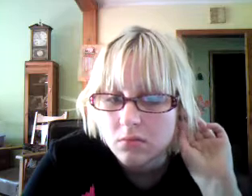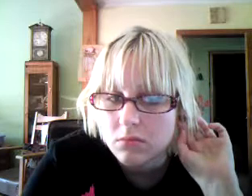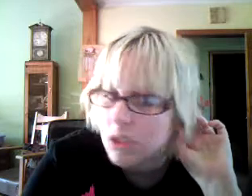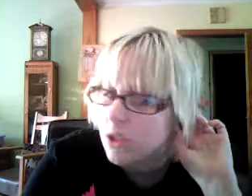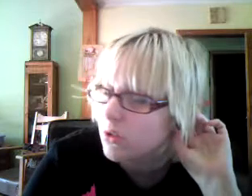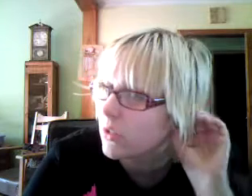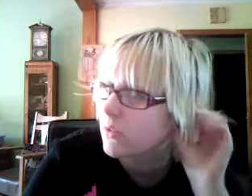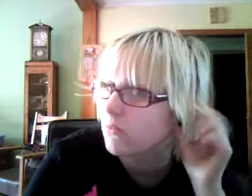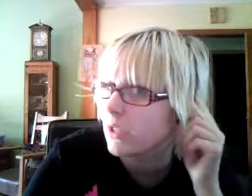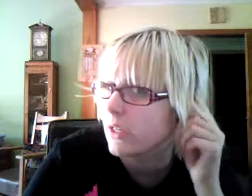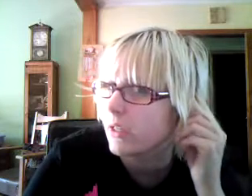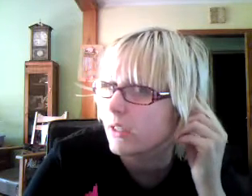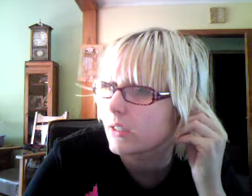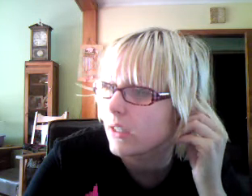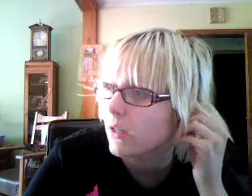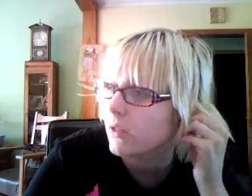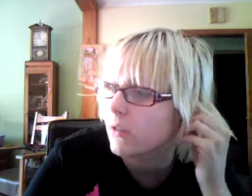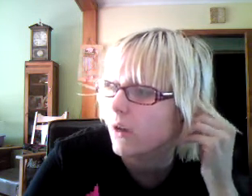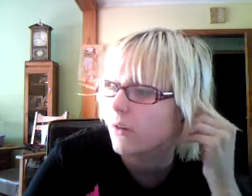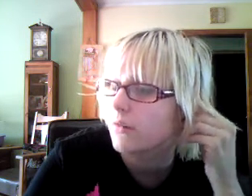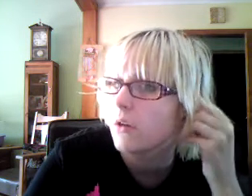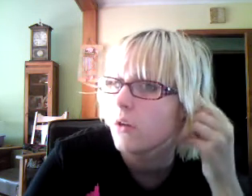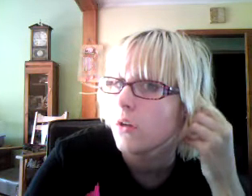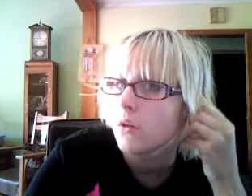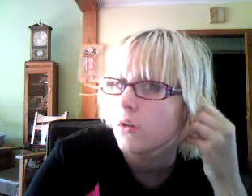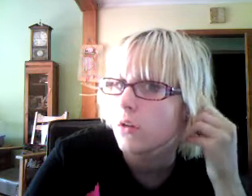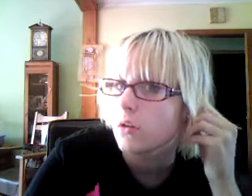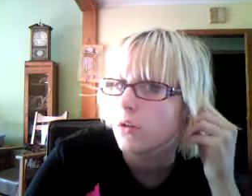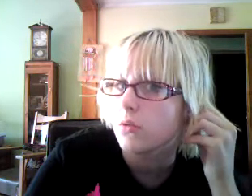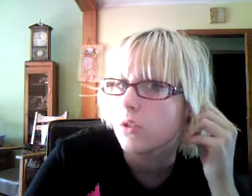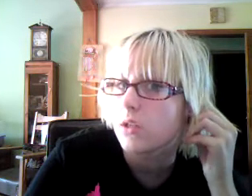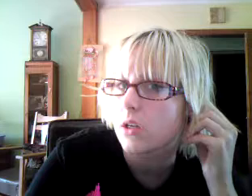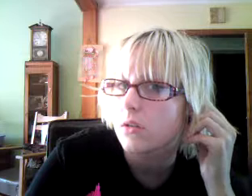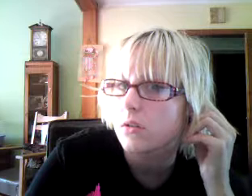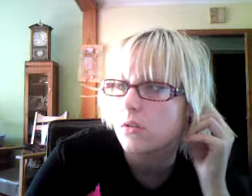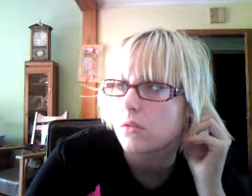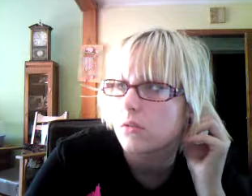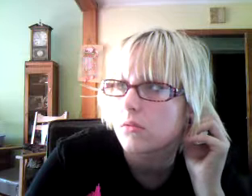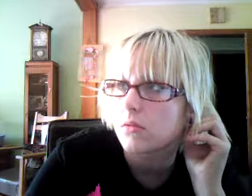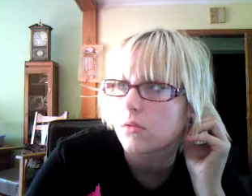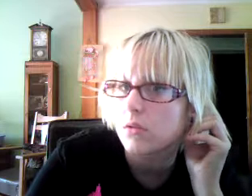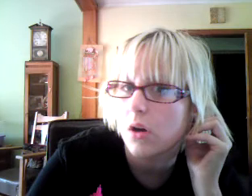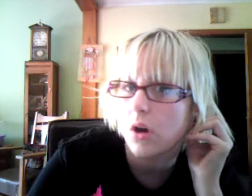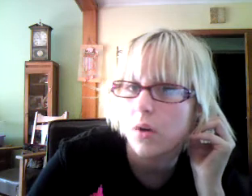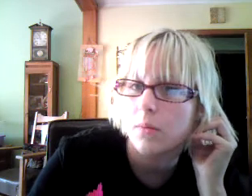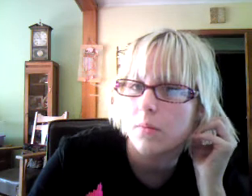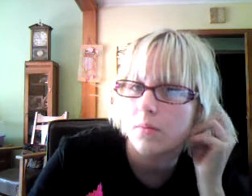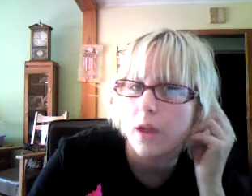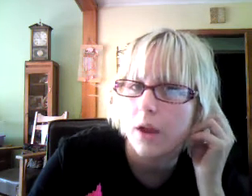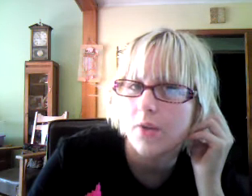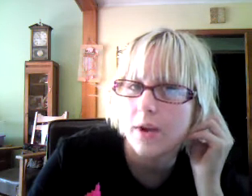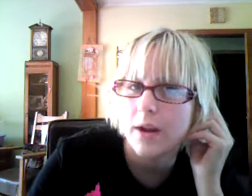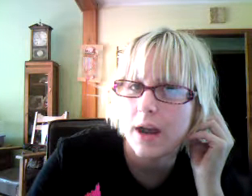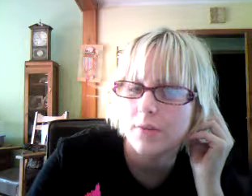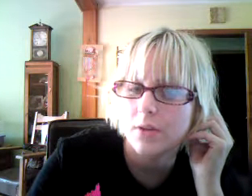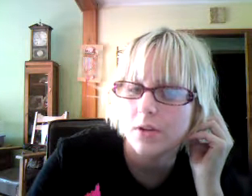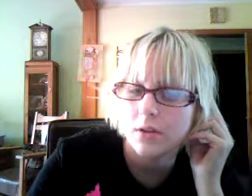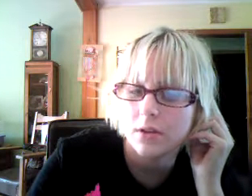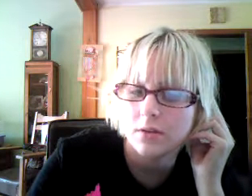So, yeah, I guess that kind of concludes things. So, um, everyone have a good, uh,